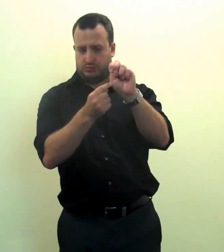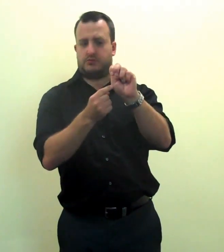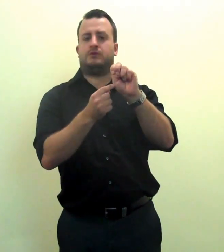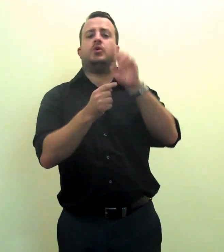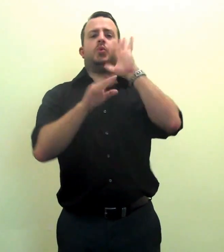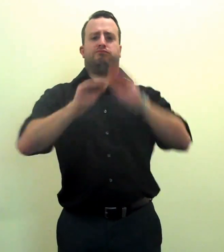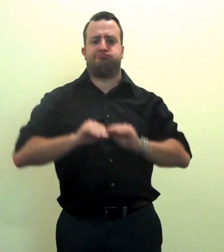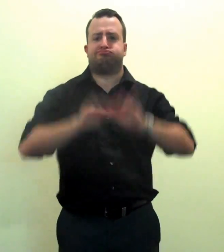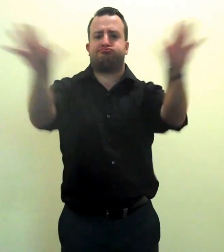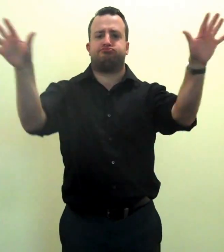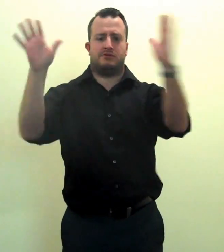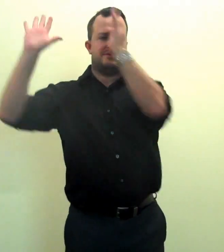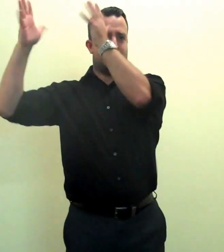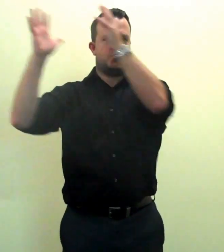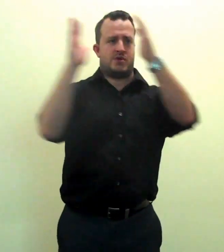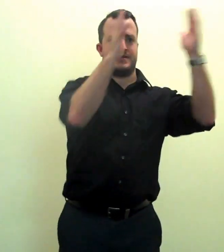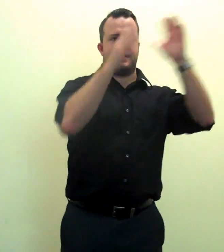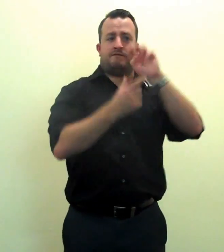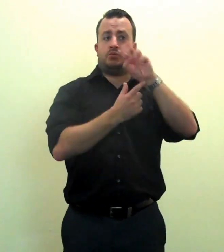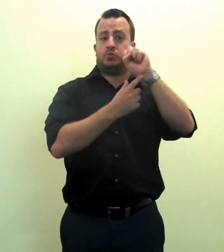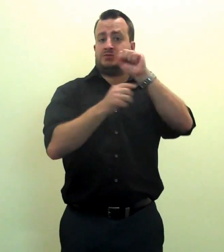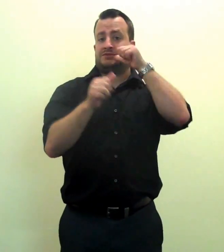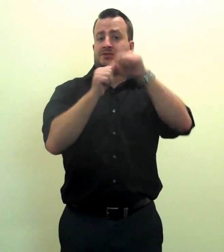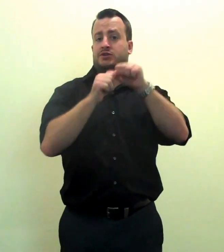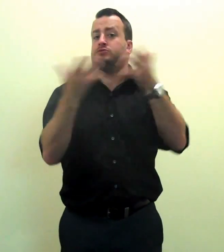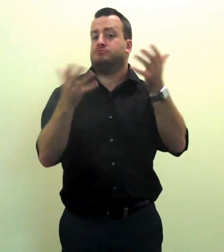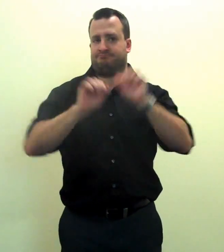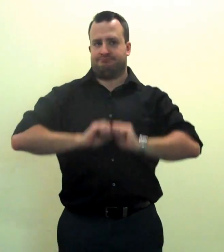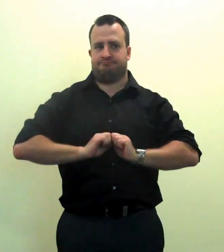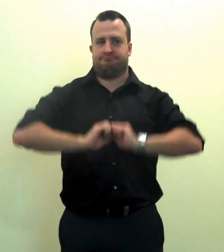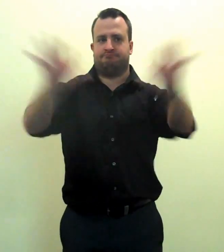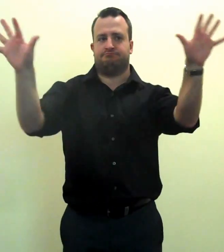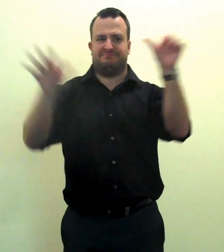The June edition of our Hand Waves newsletter was mailed out yesterday.